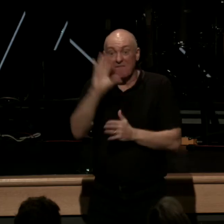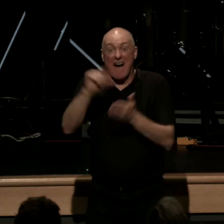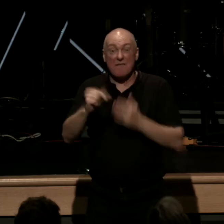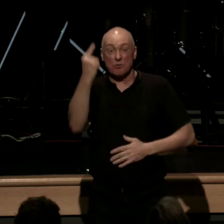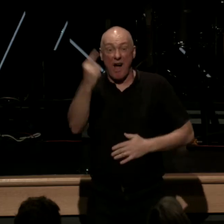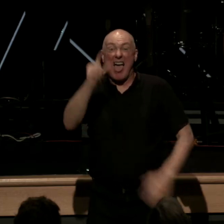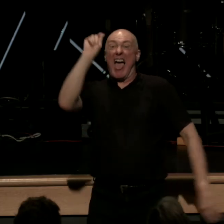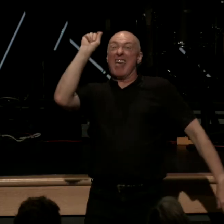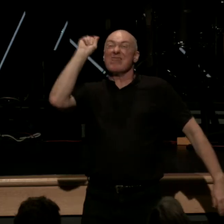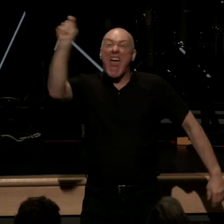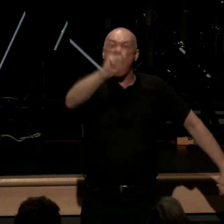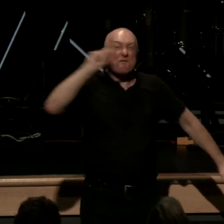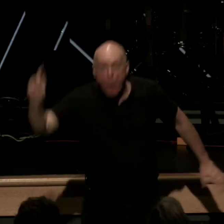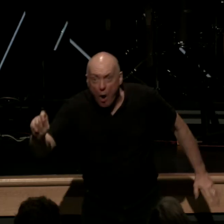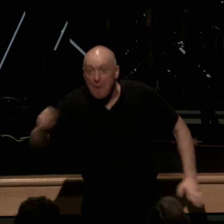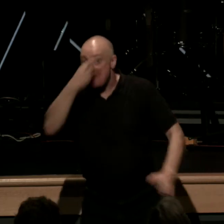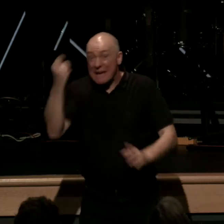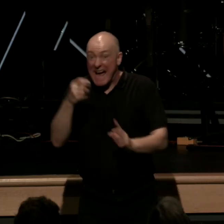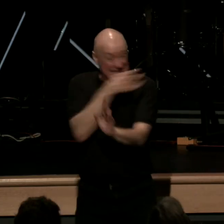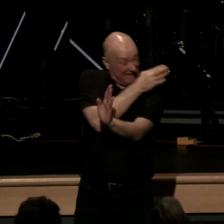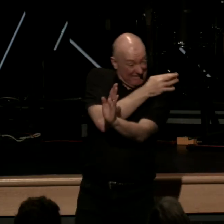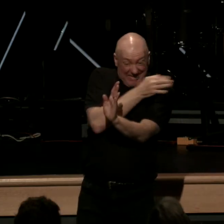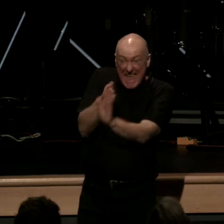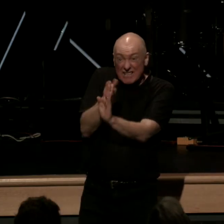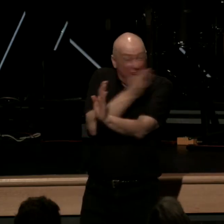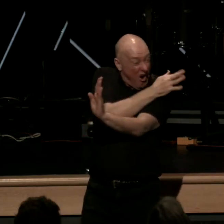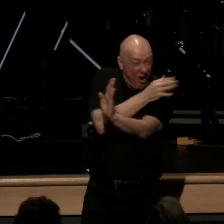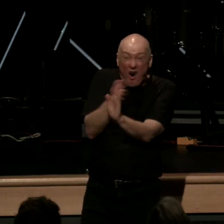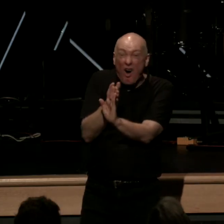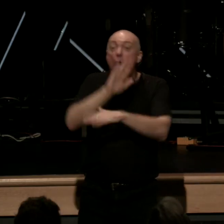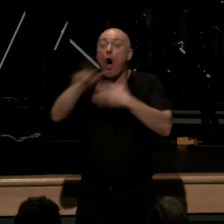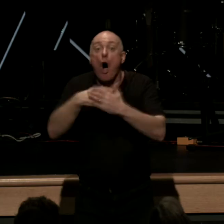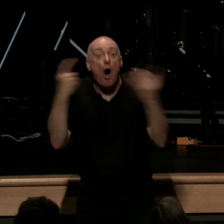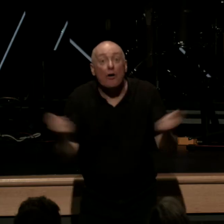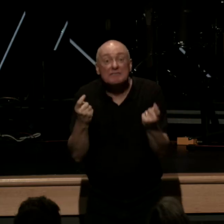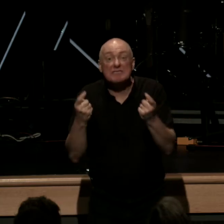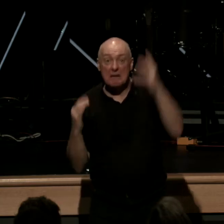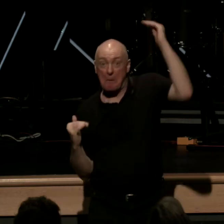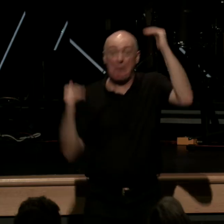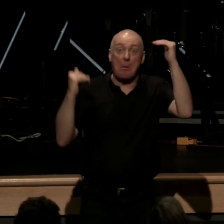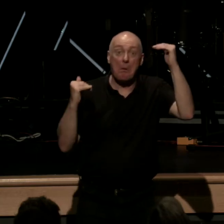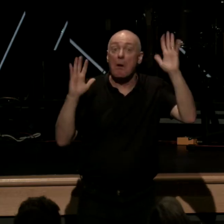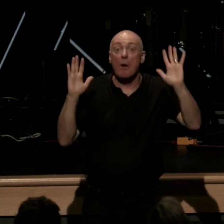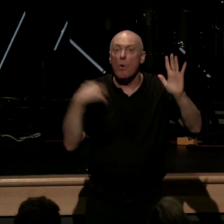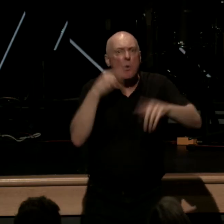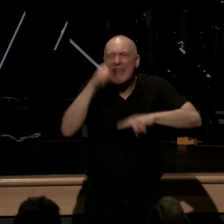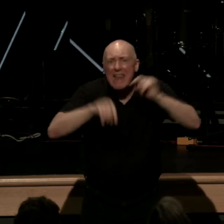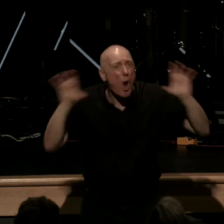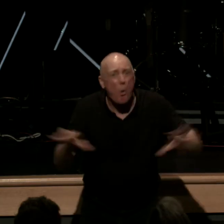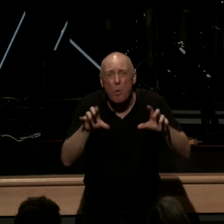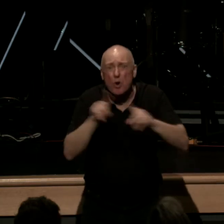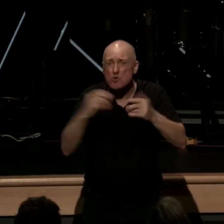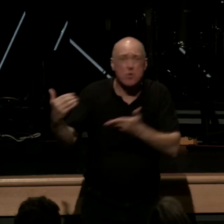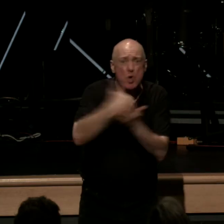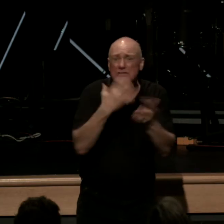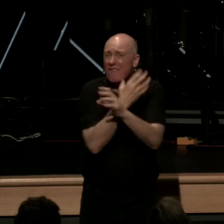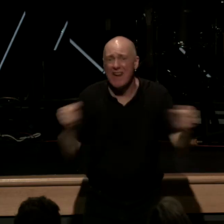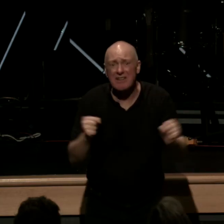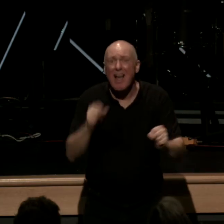therefore therefore because all have sinned and fall short of the glory of God because therefore we cannot work on our salvation because therefore as